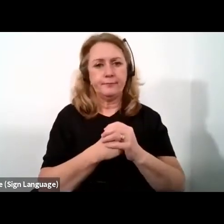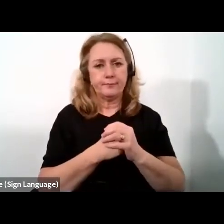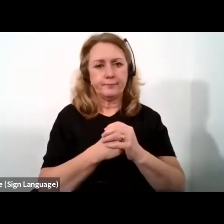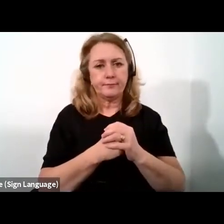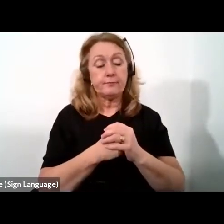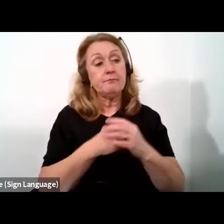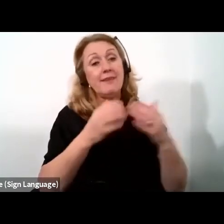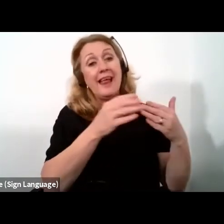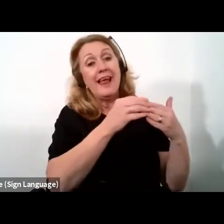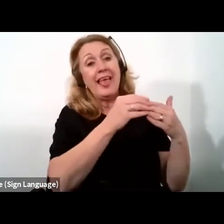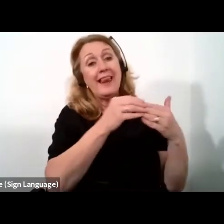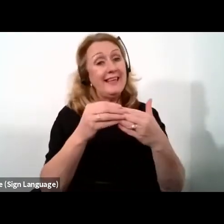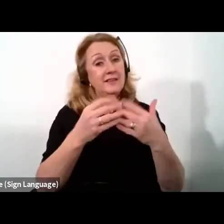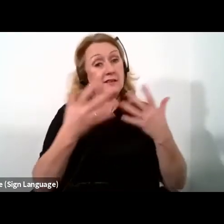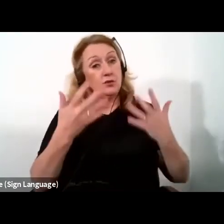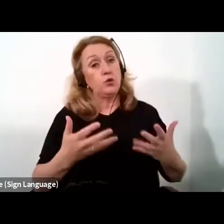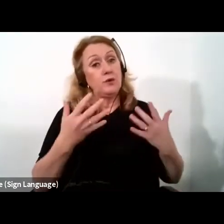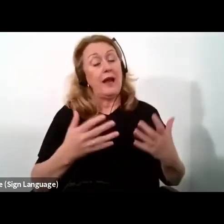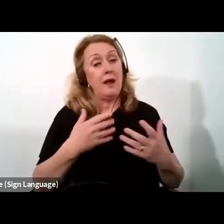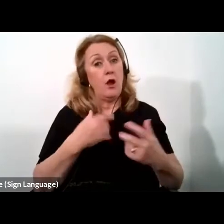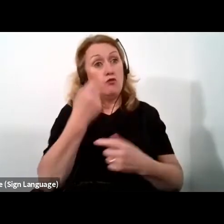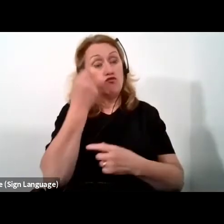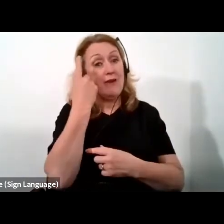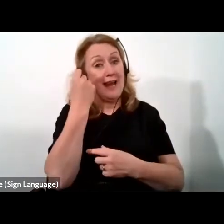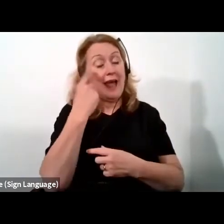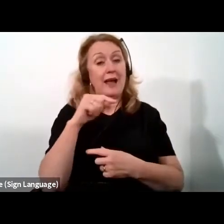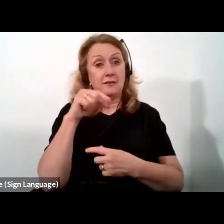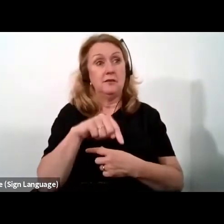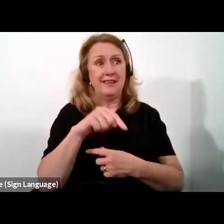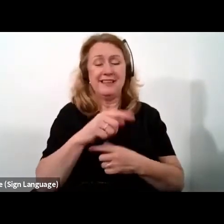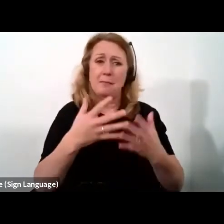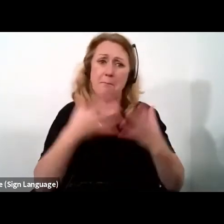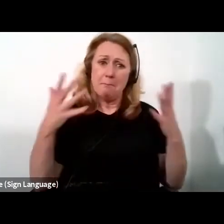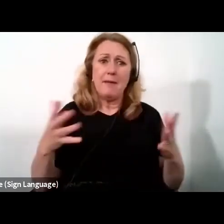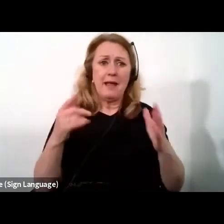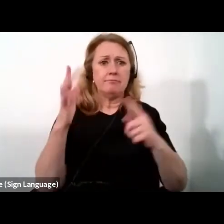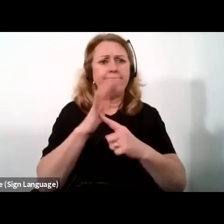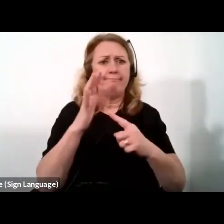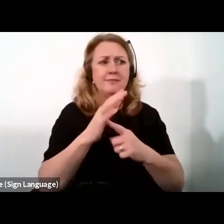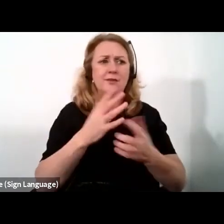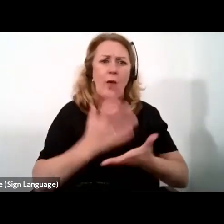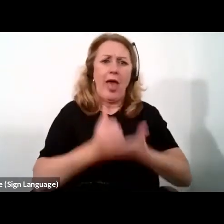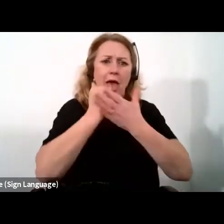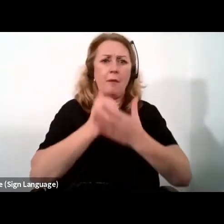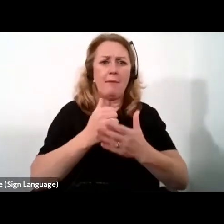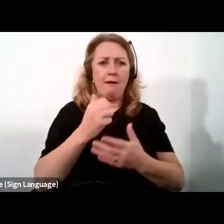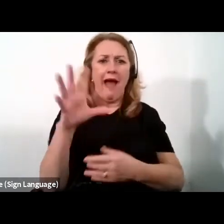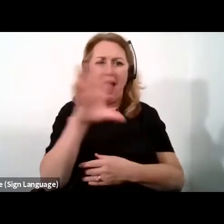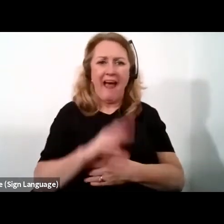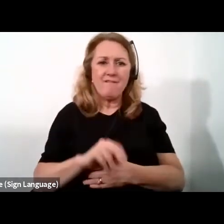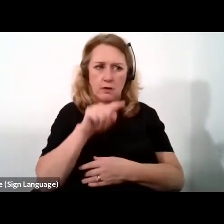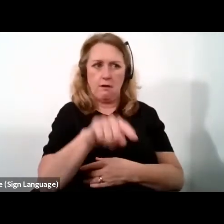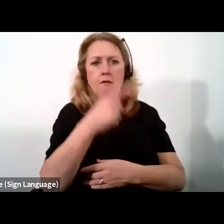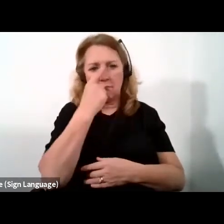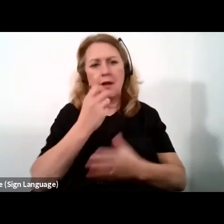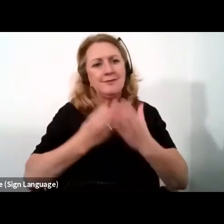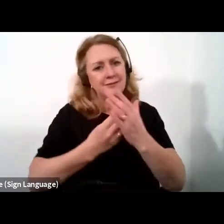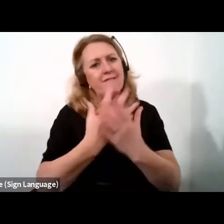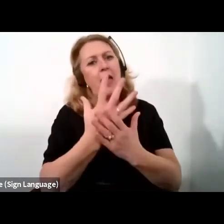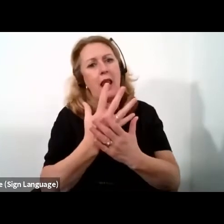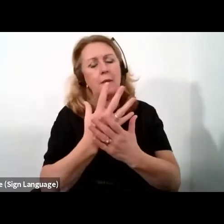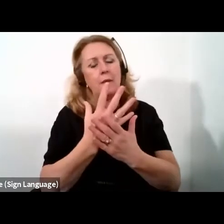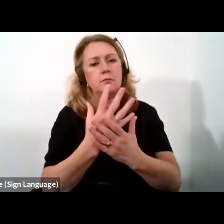leaders are increasingly realizing that manufacturing is a major factor in helping Africa realize its development potential